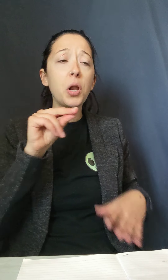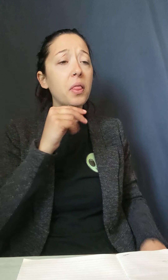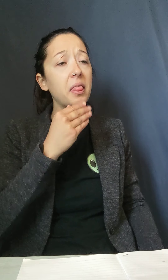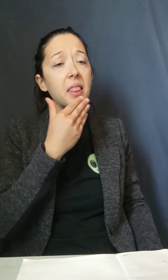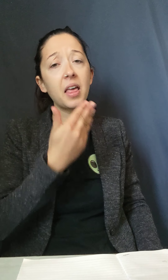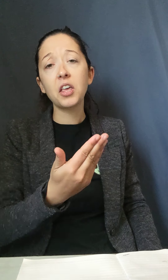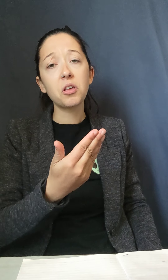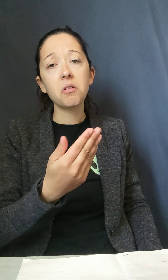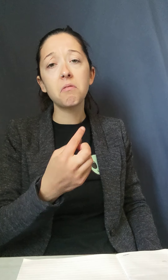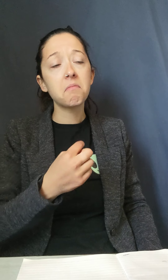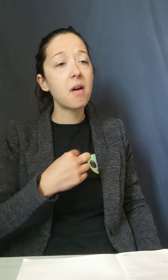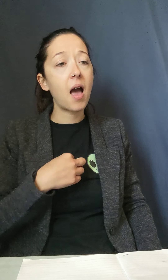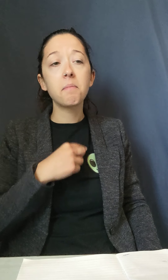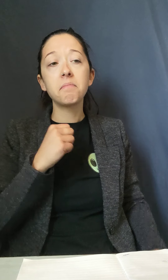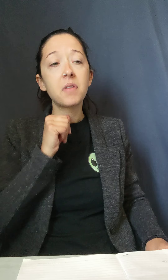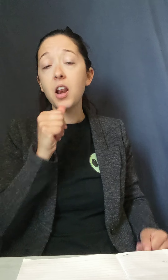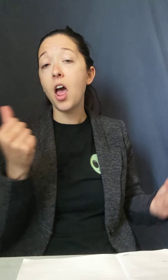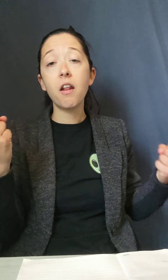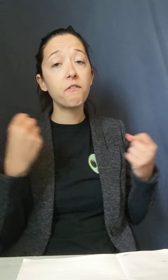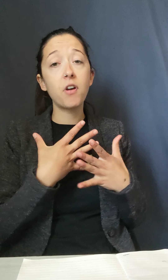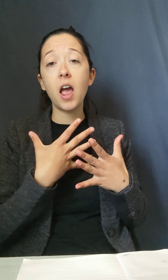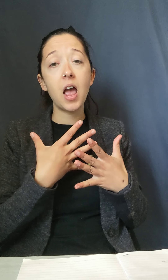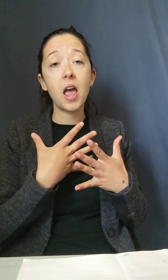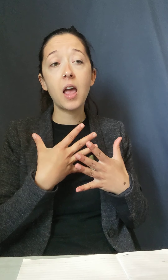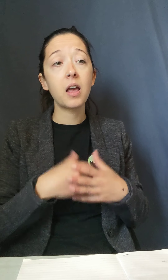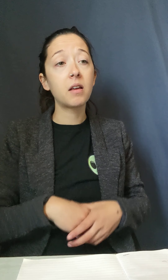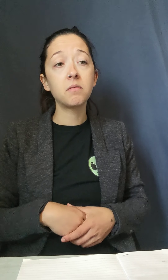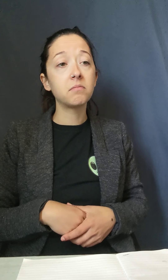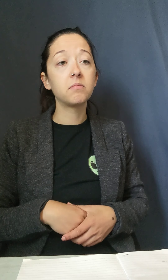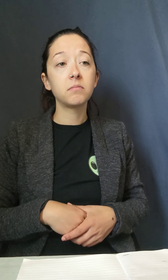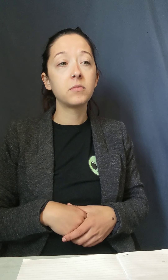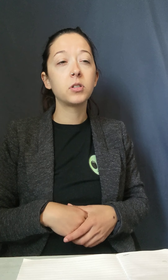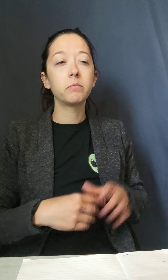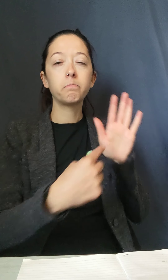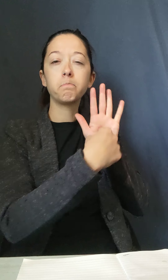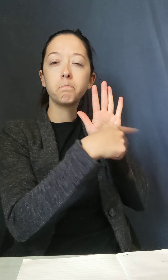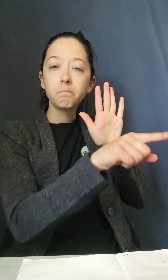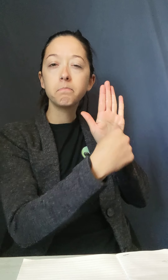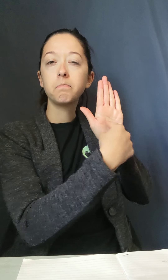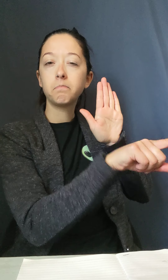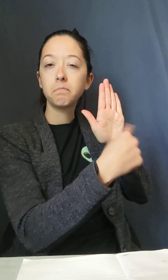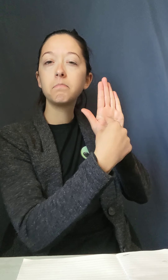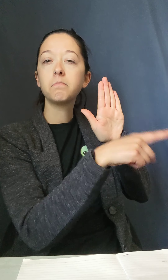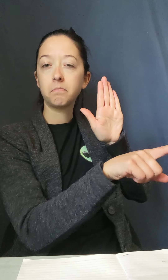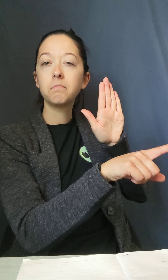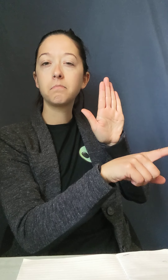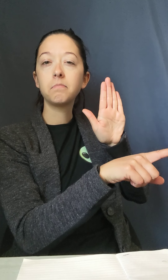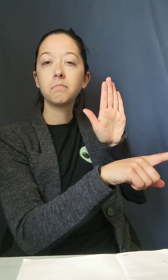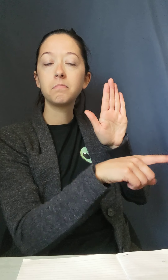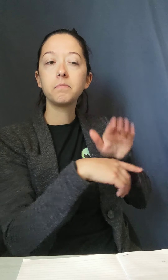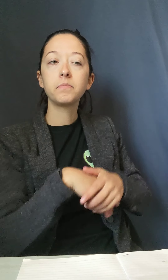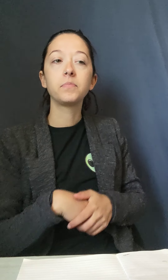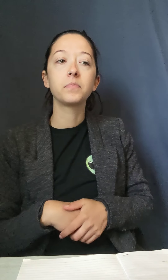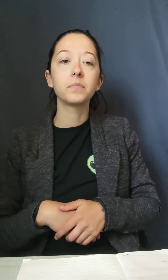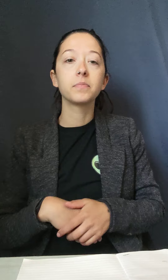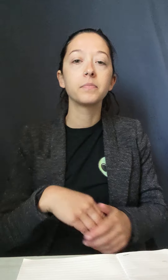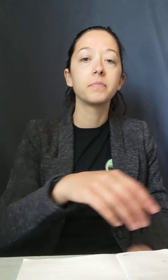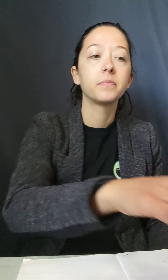something similar and you can do it again. You know, maybe they even like try to entice you to take actions against your integrity.